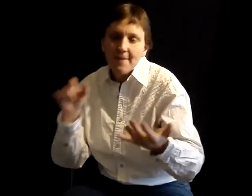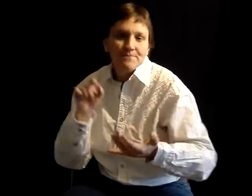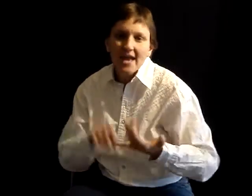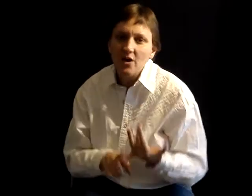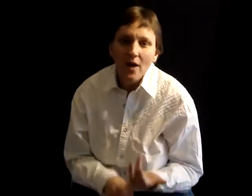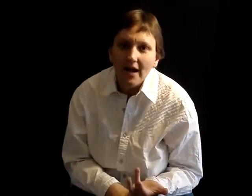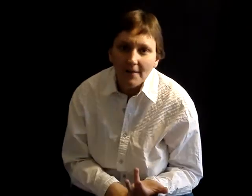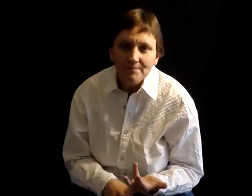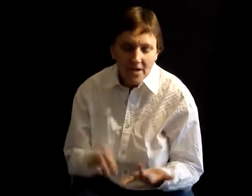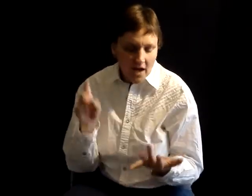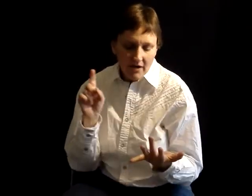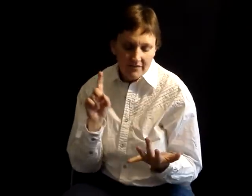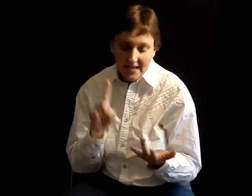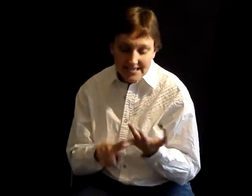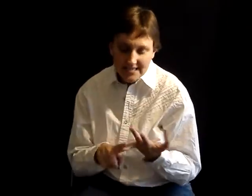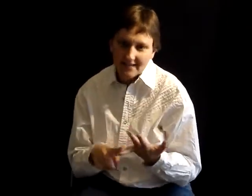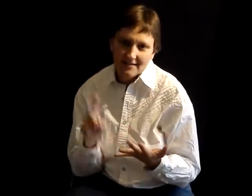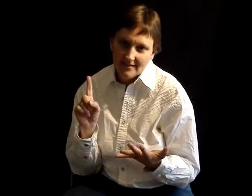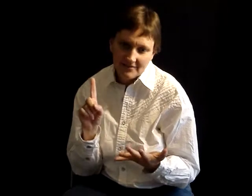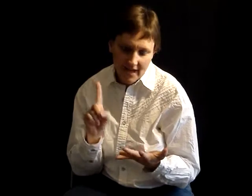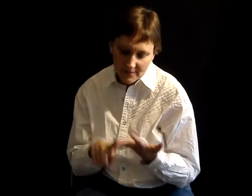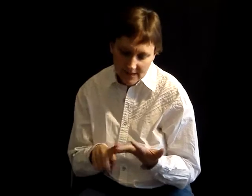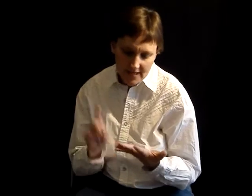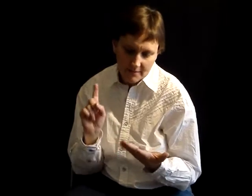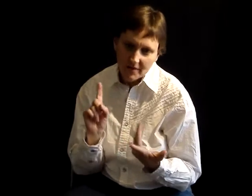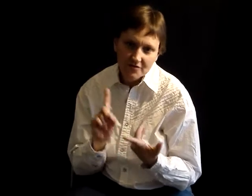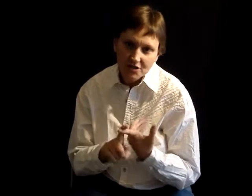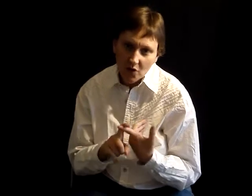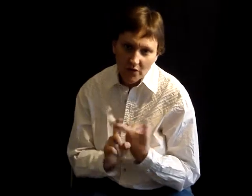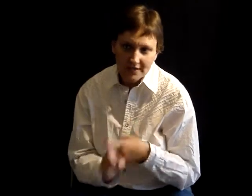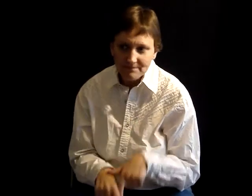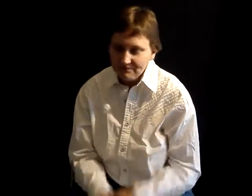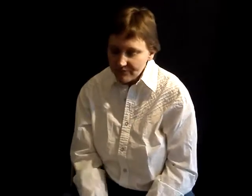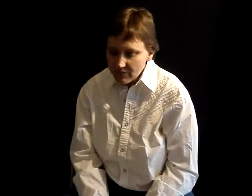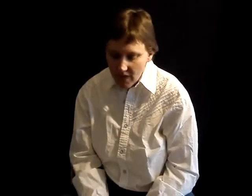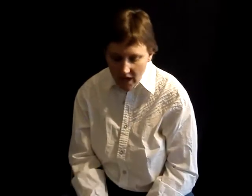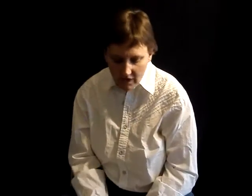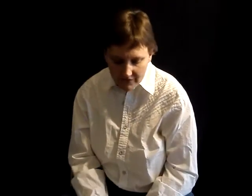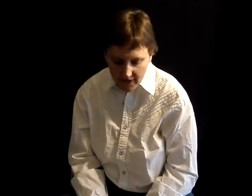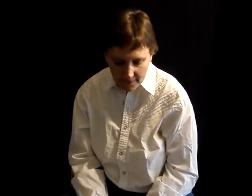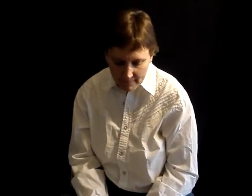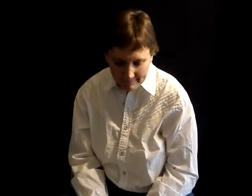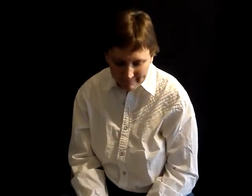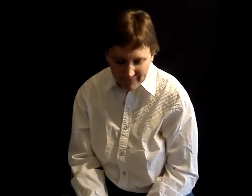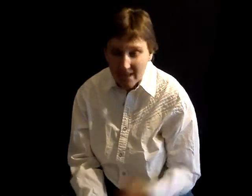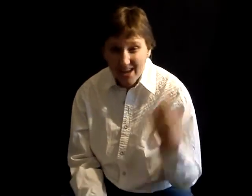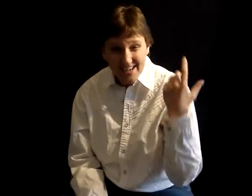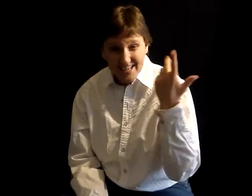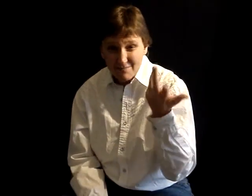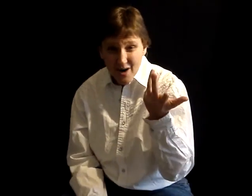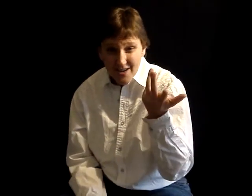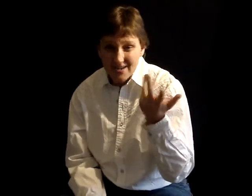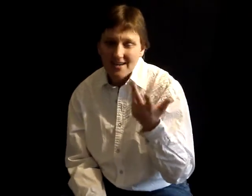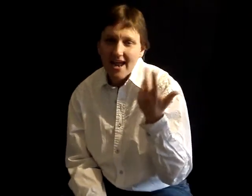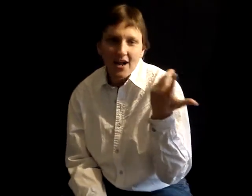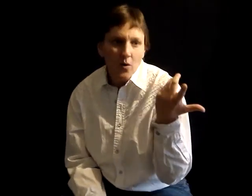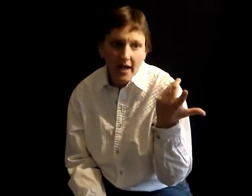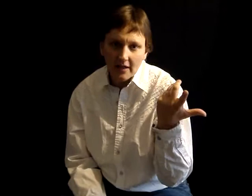AOL, of Intel, of IBM, of Sony, of Lockheed Martin, AOL,